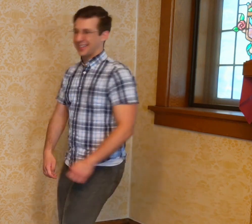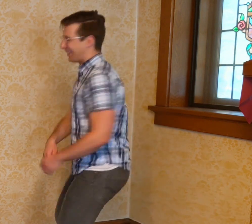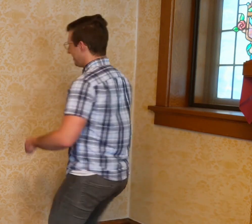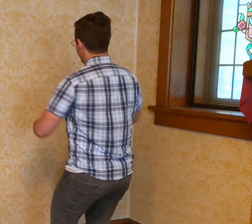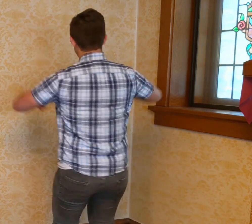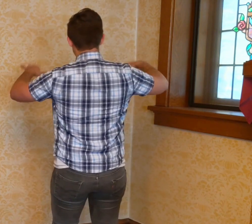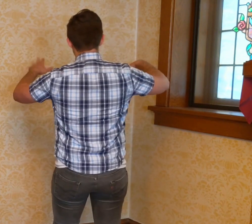this.